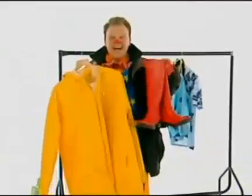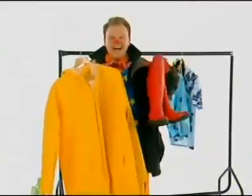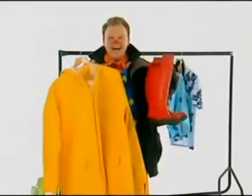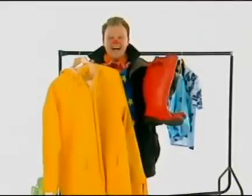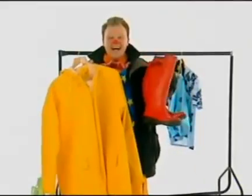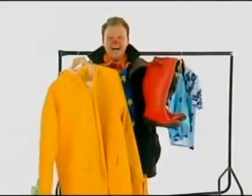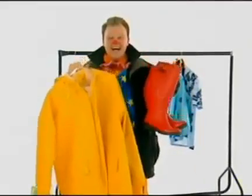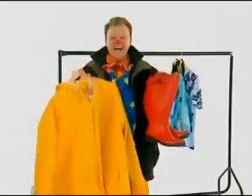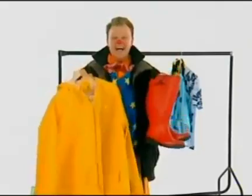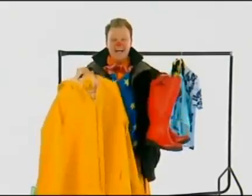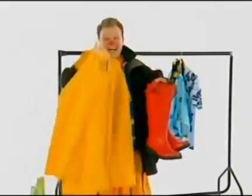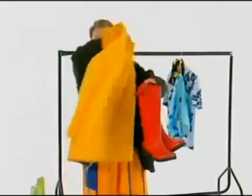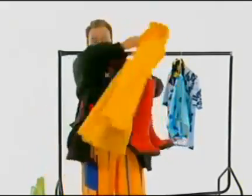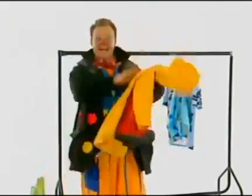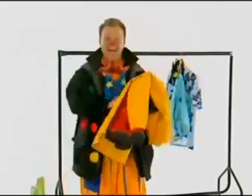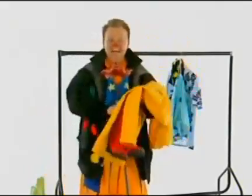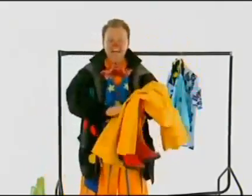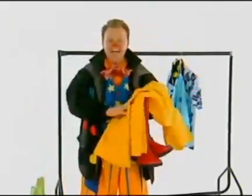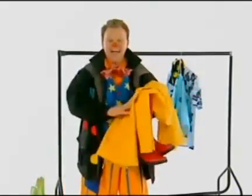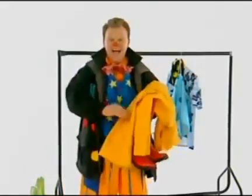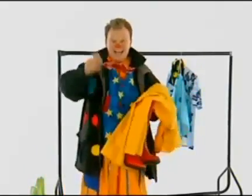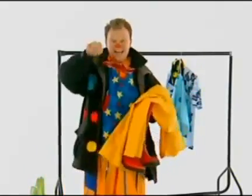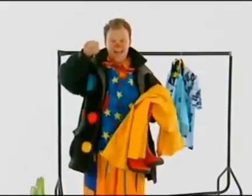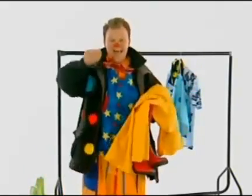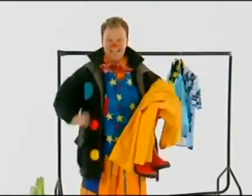Ah, rainy day clothes, are you going to put them on? Yes.